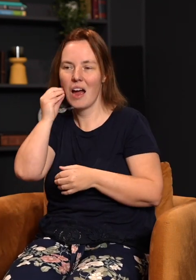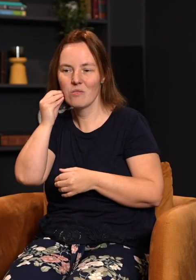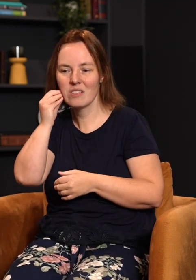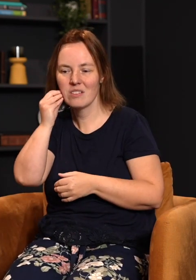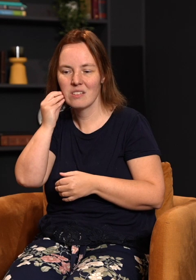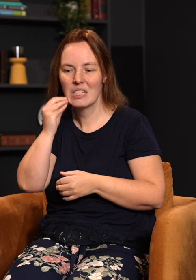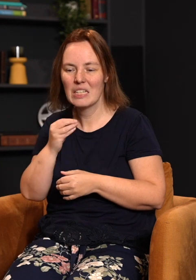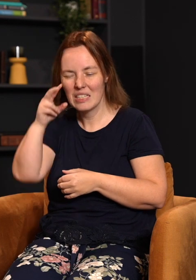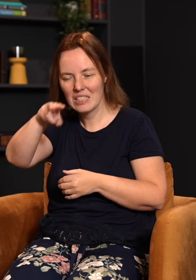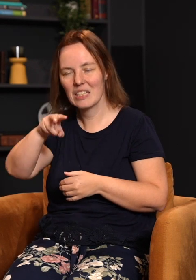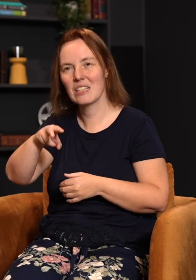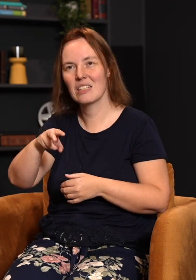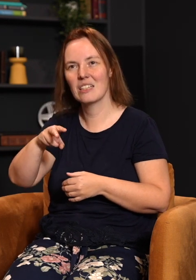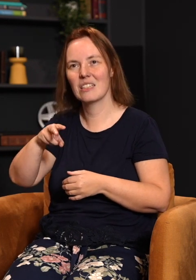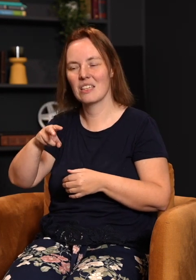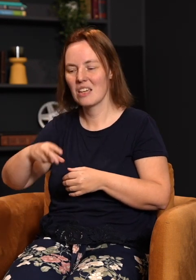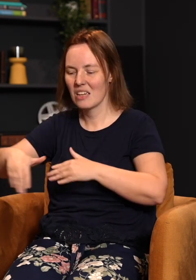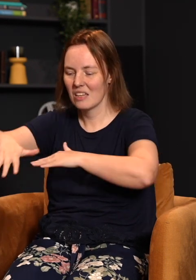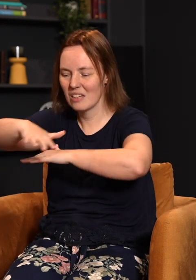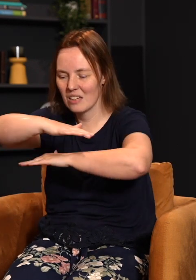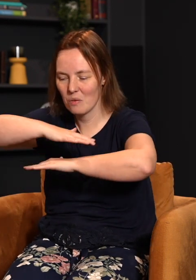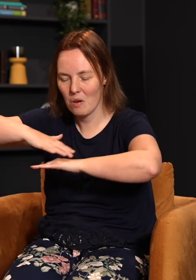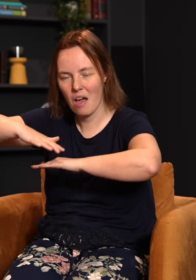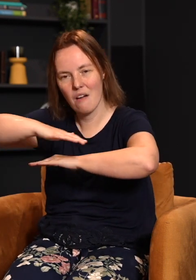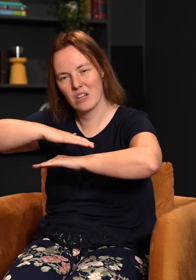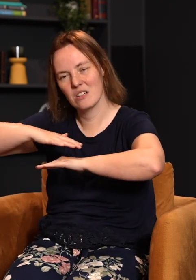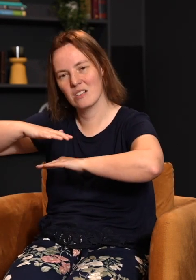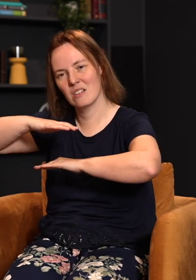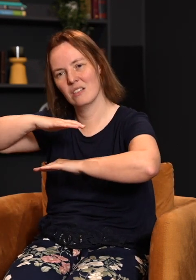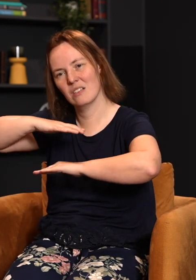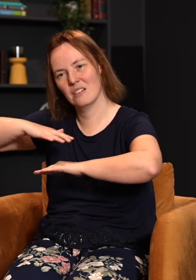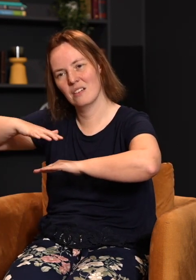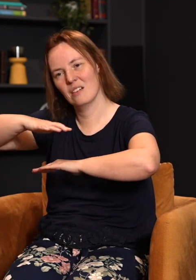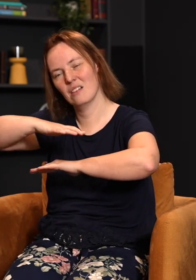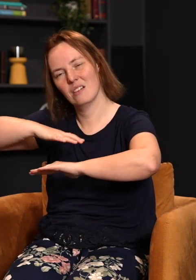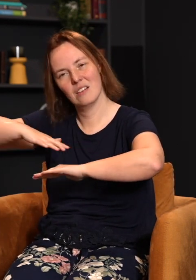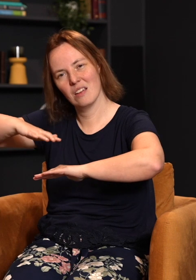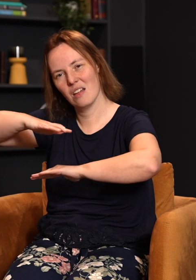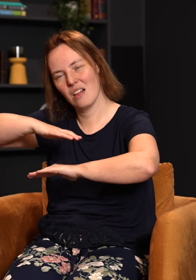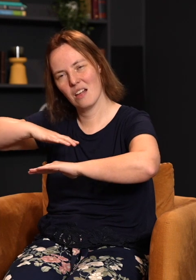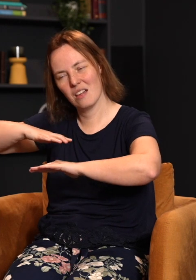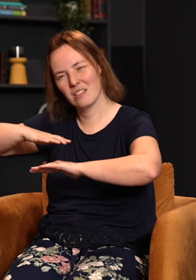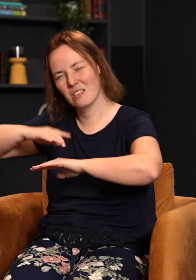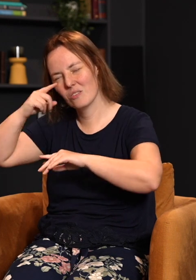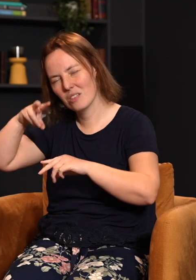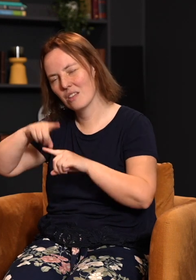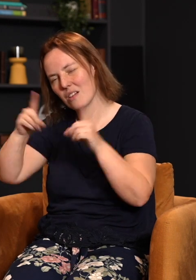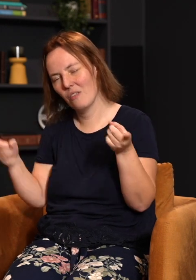doesn't mean skip over. The word Passover means I will hover over that home. Do you see the